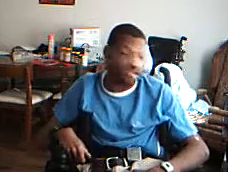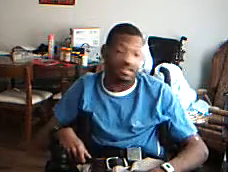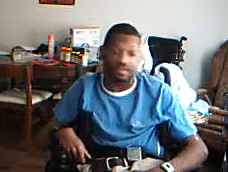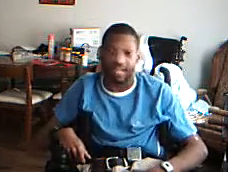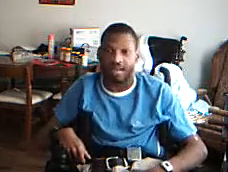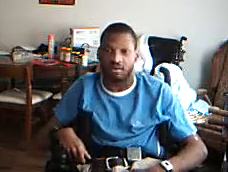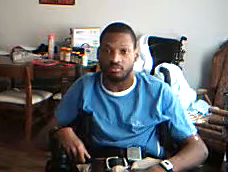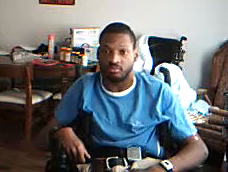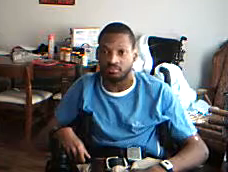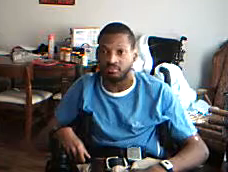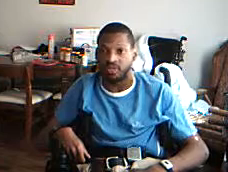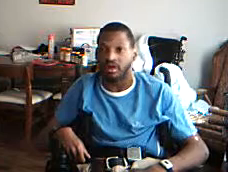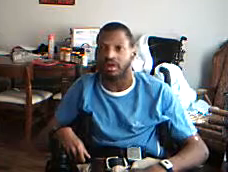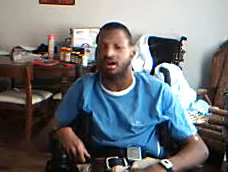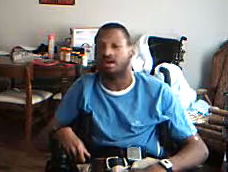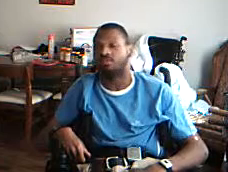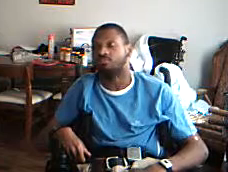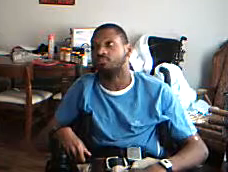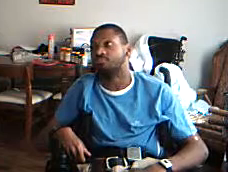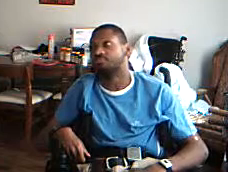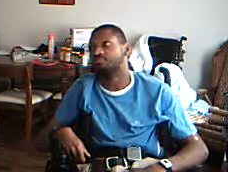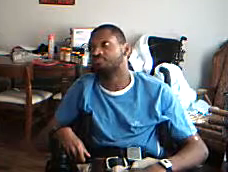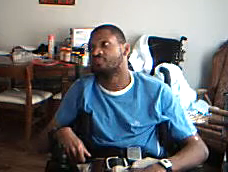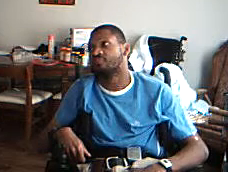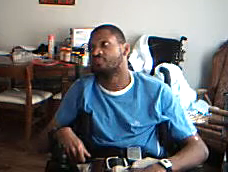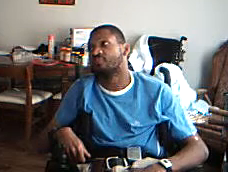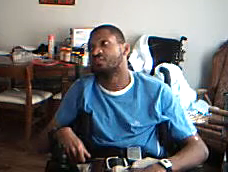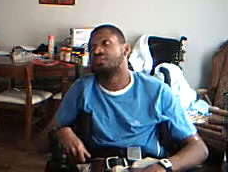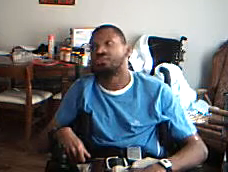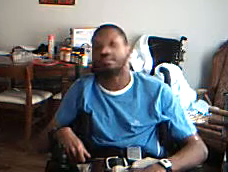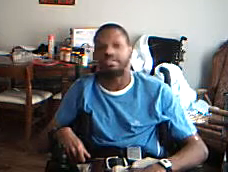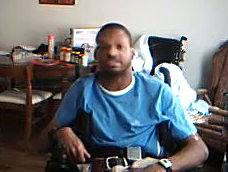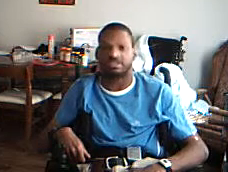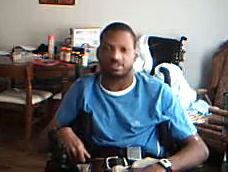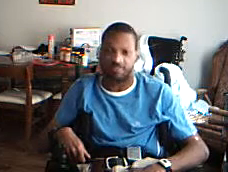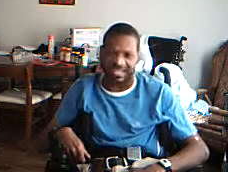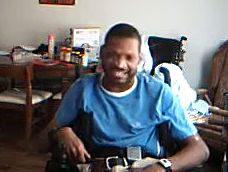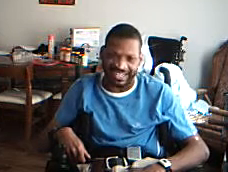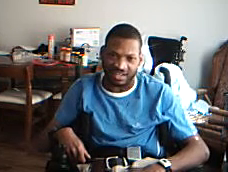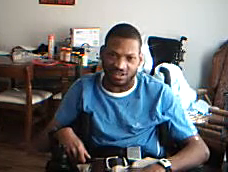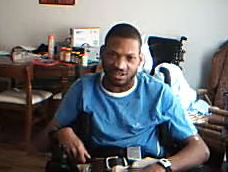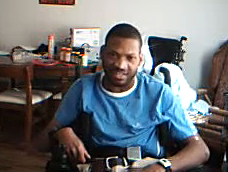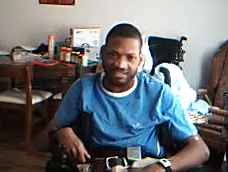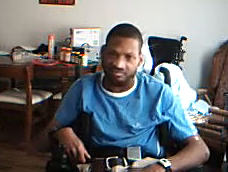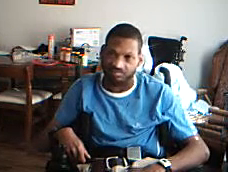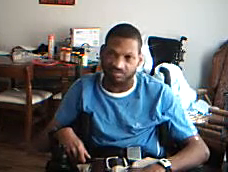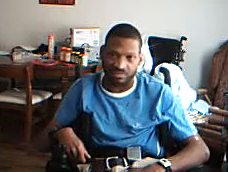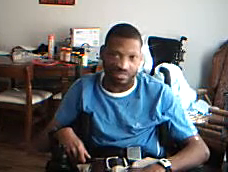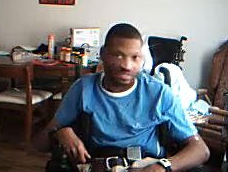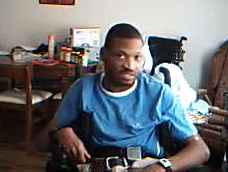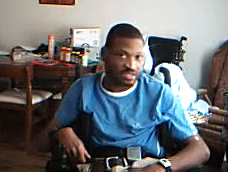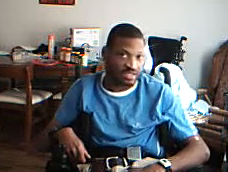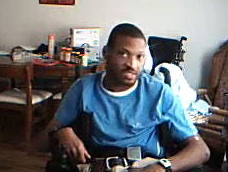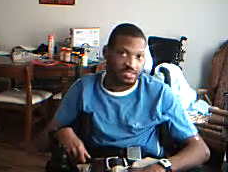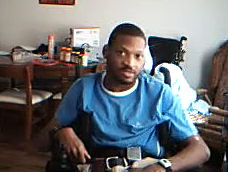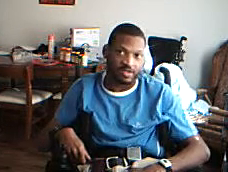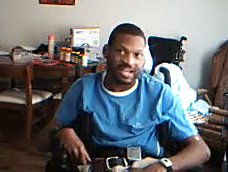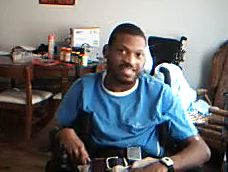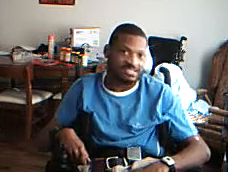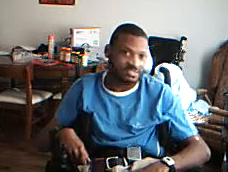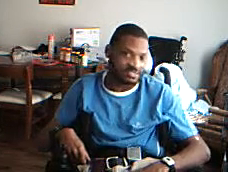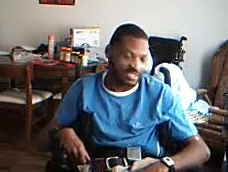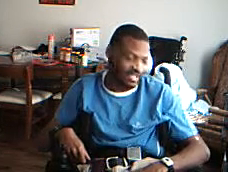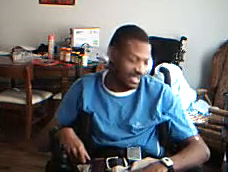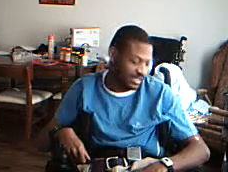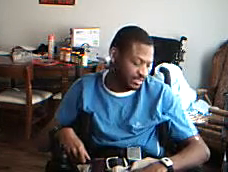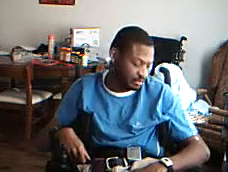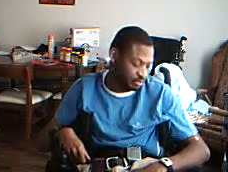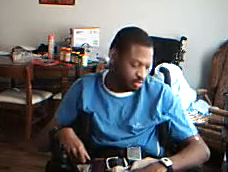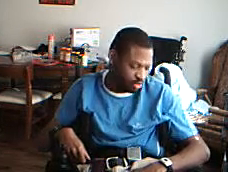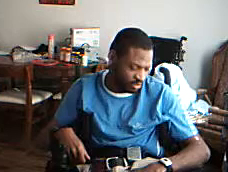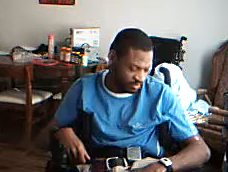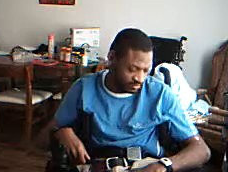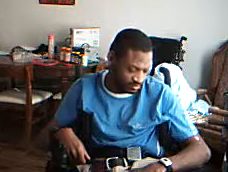Now, that's just my take on it. You guys can take it if you want it.